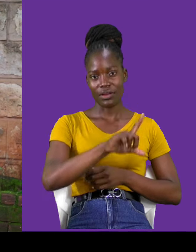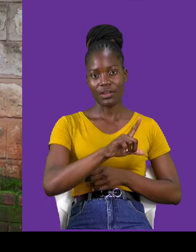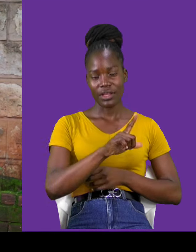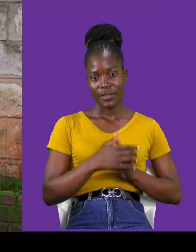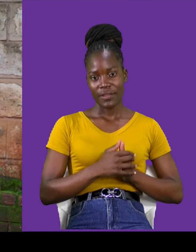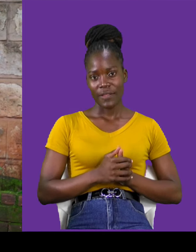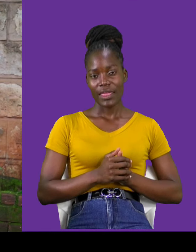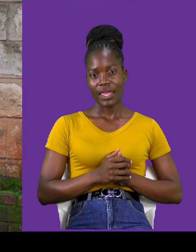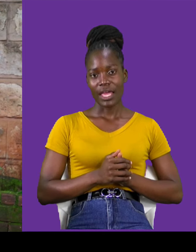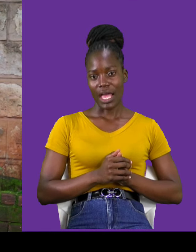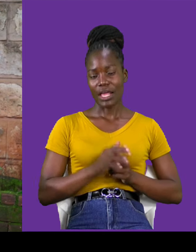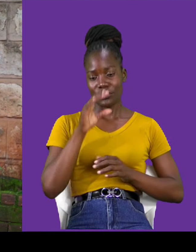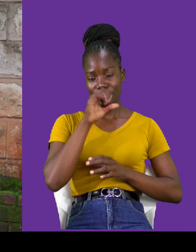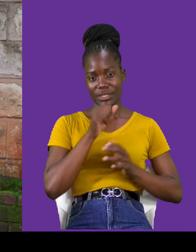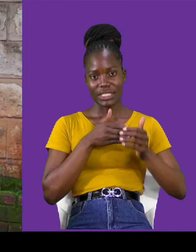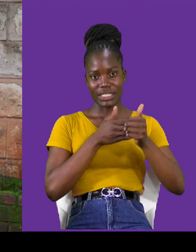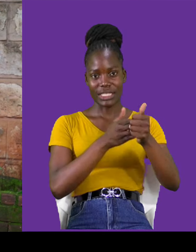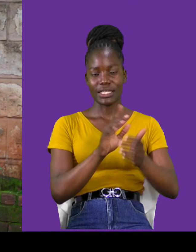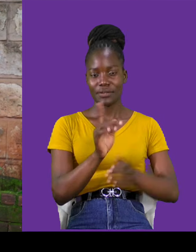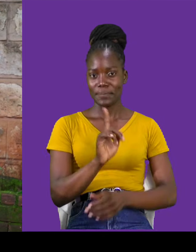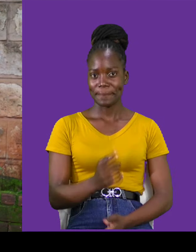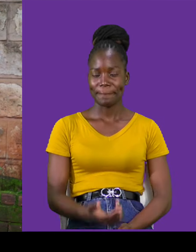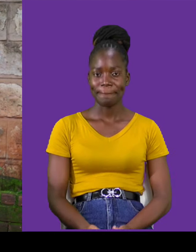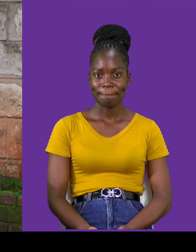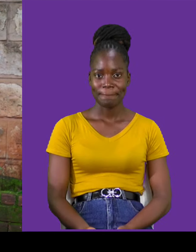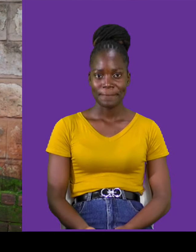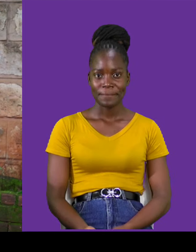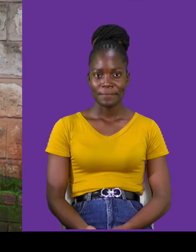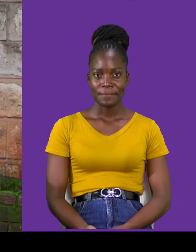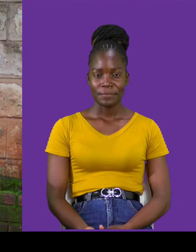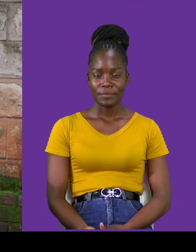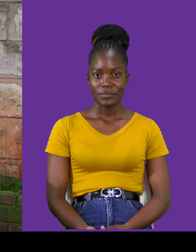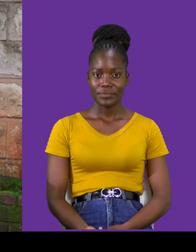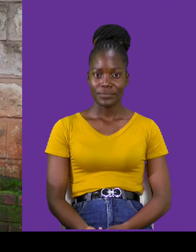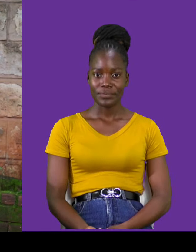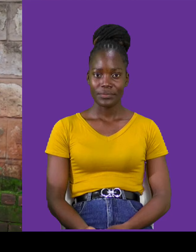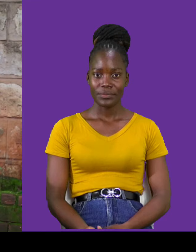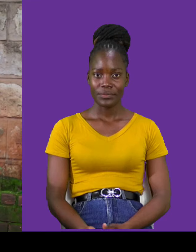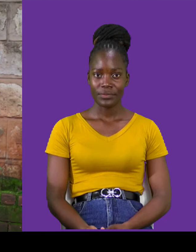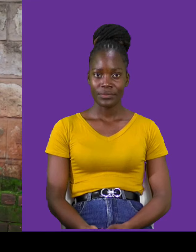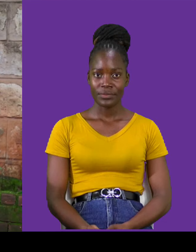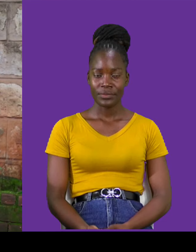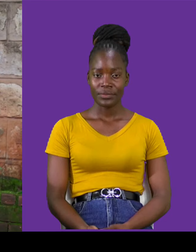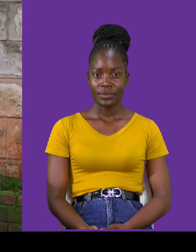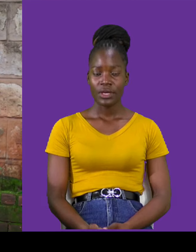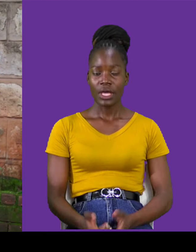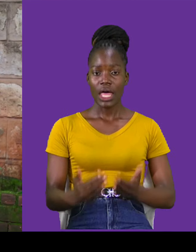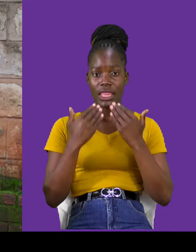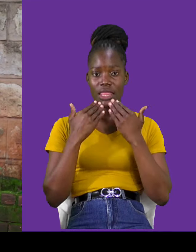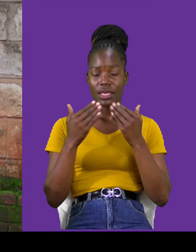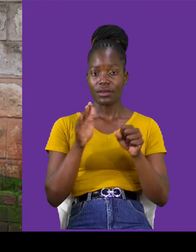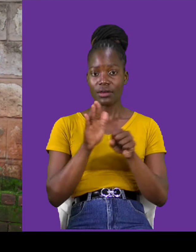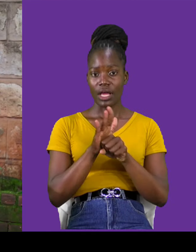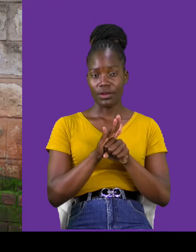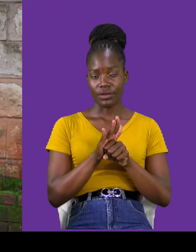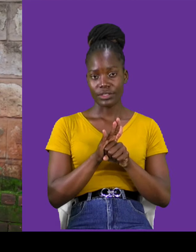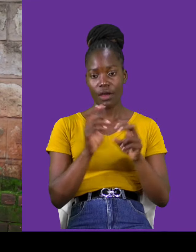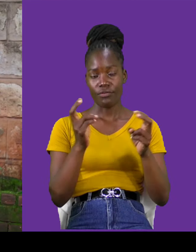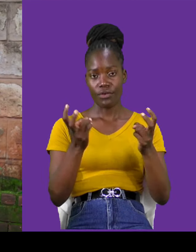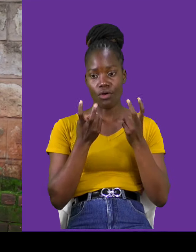alitumislead in any way, don't take nyakazi, it's worth it. So guys, thank you for having us, thank you for staying tuned,